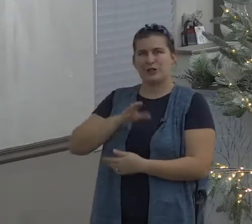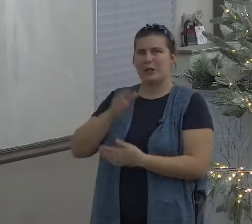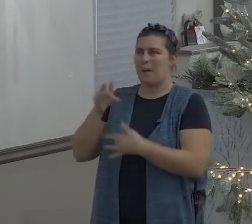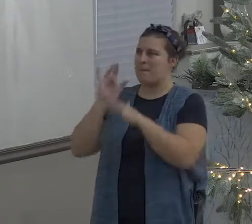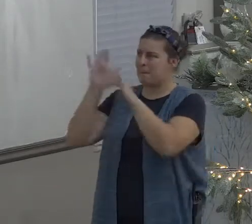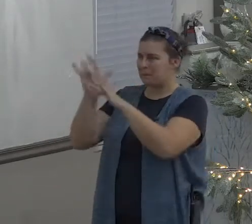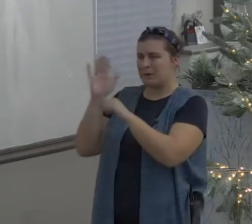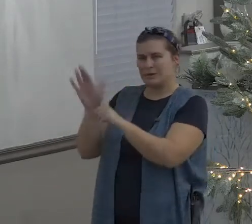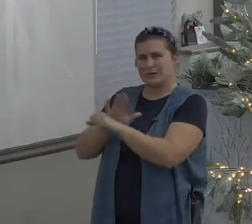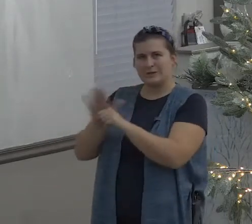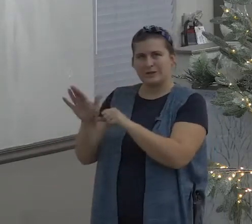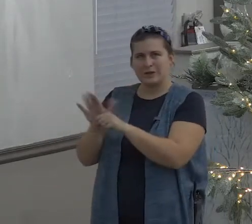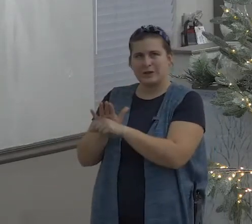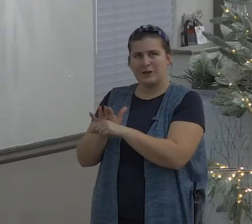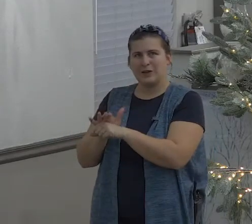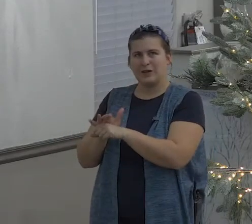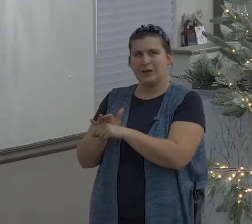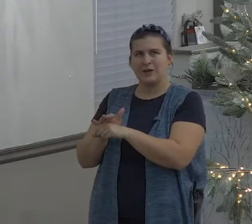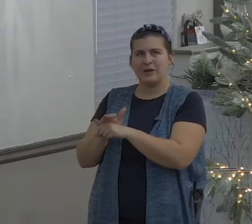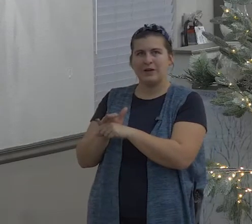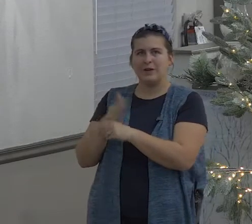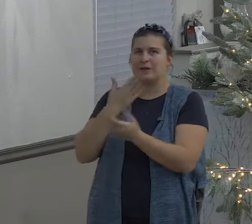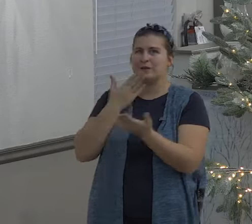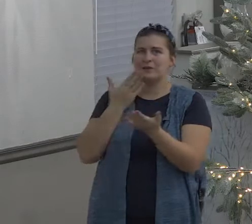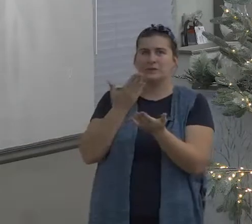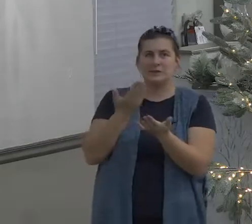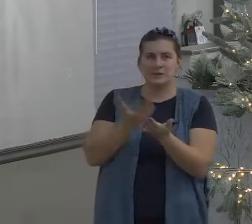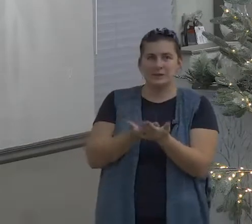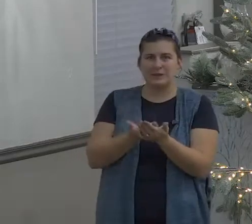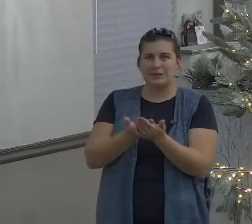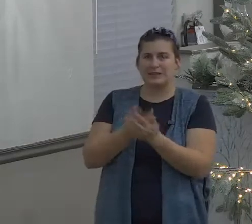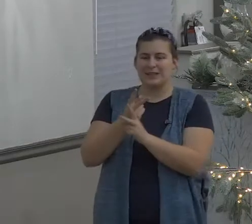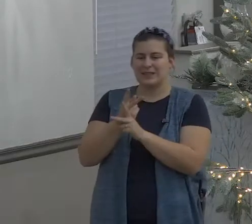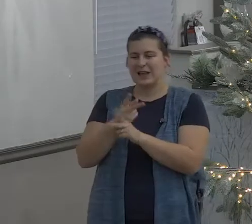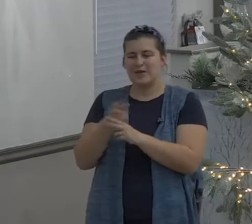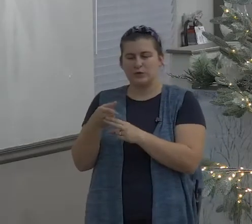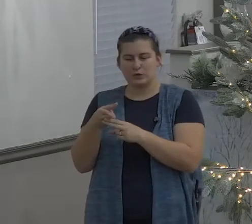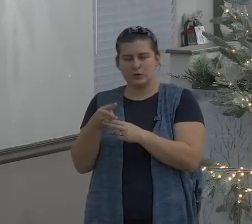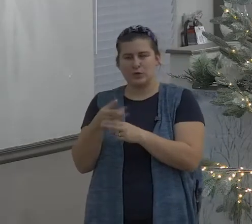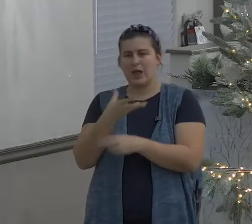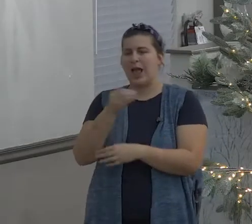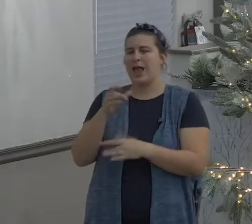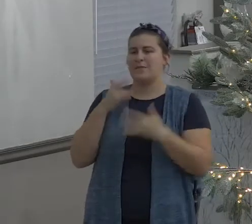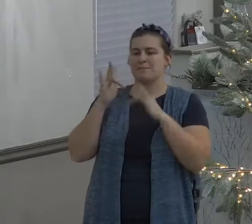and goodness and mercy shall follow me these are attributes of God